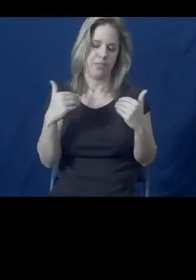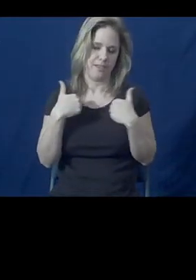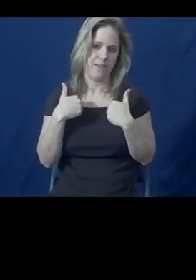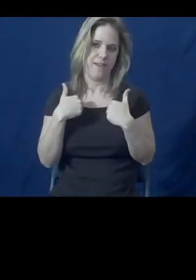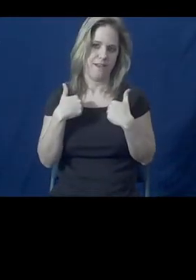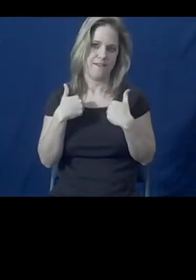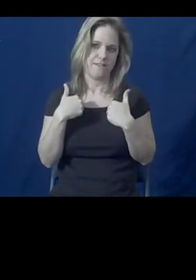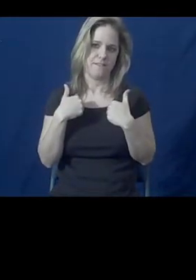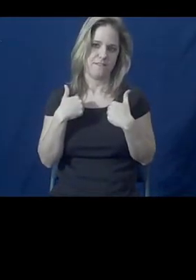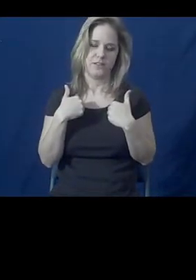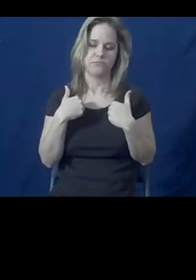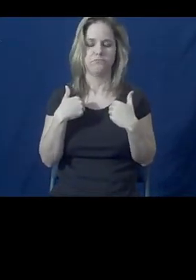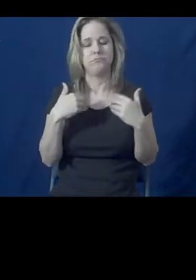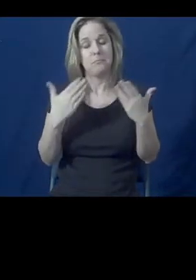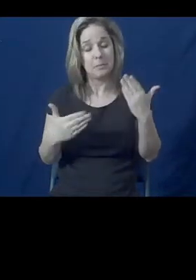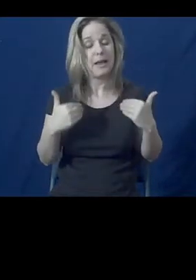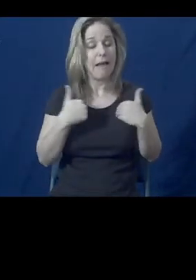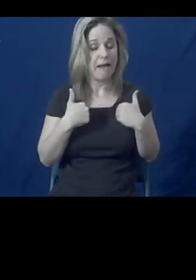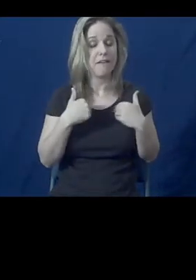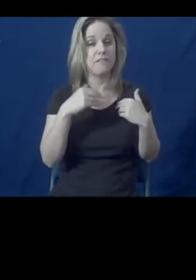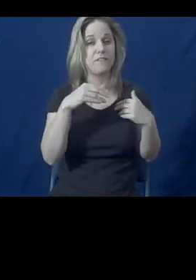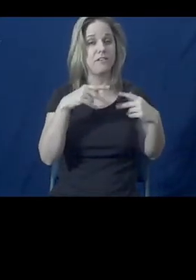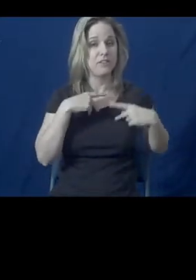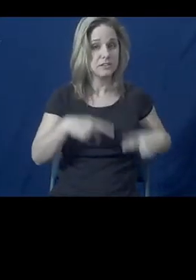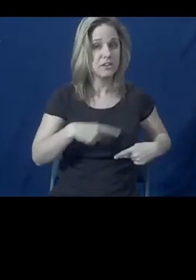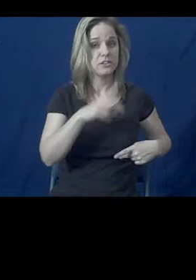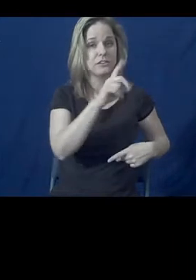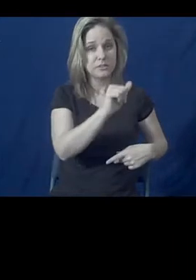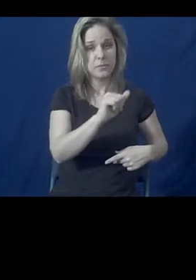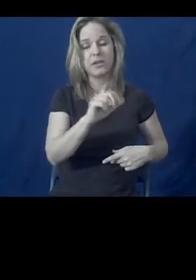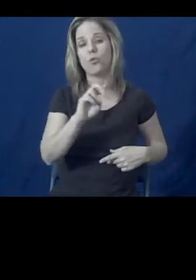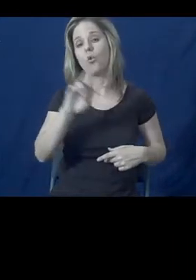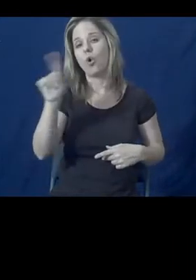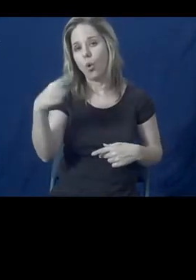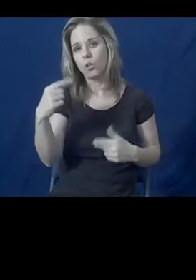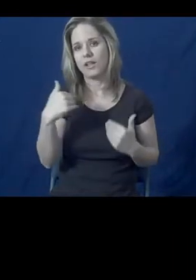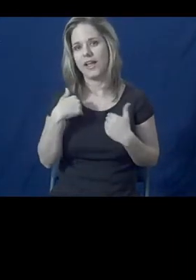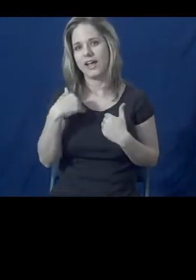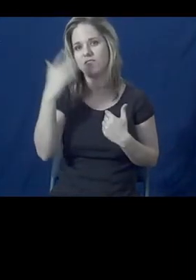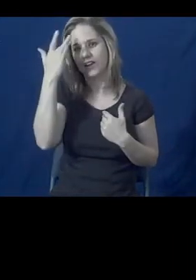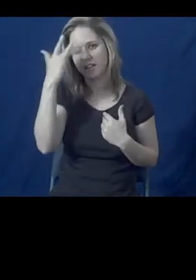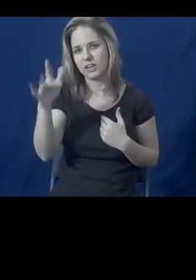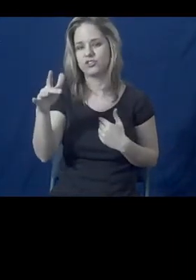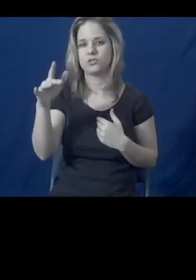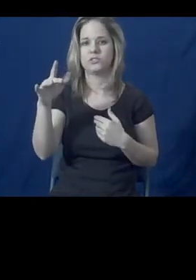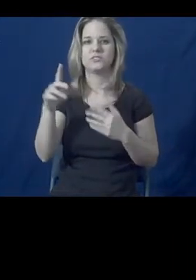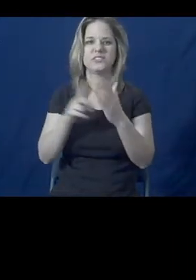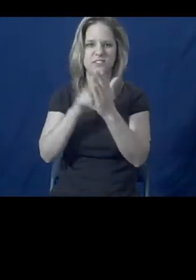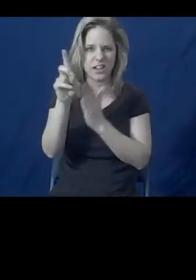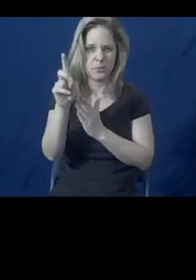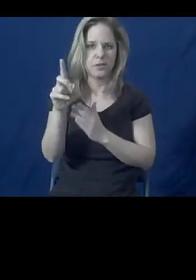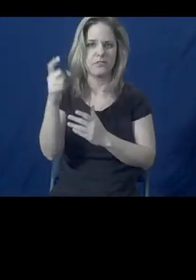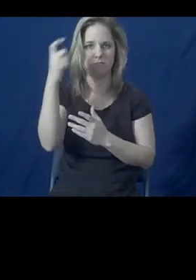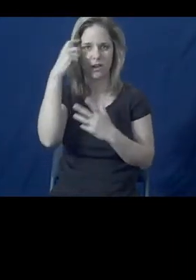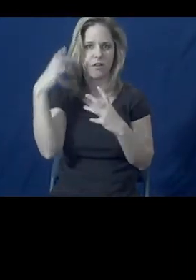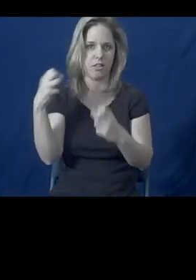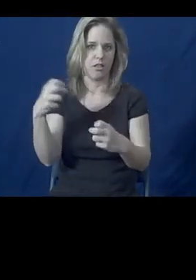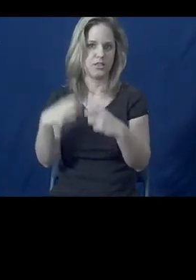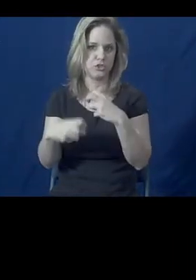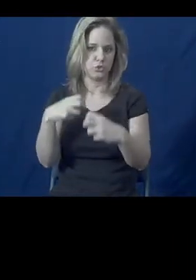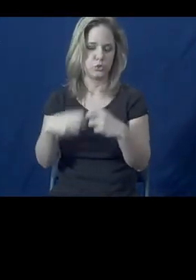people with and without physical disabilities who also have or only have intellectual, developmental, or mental health issues.